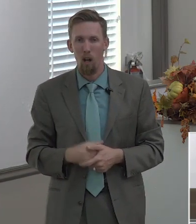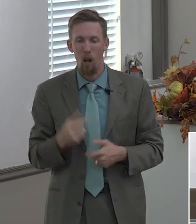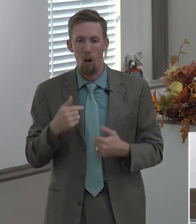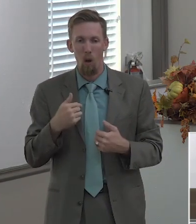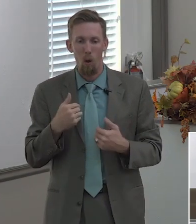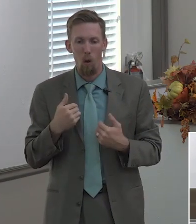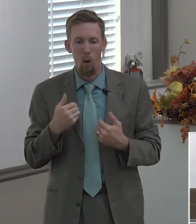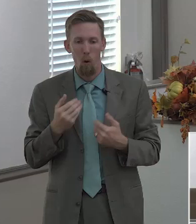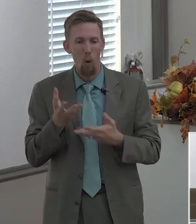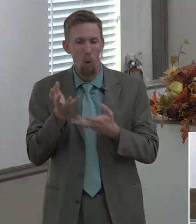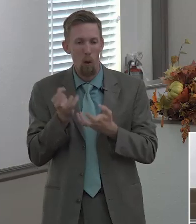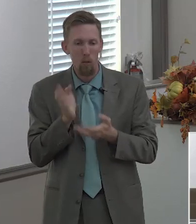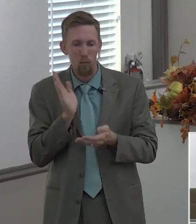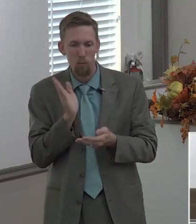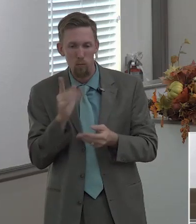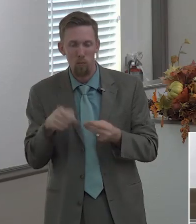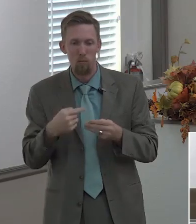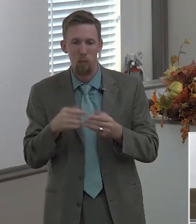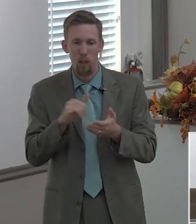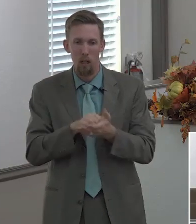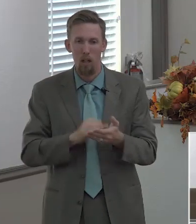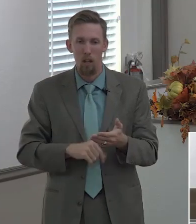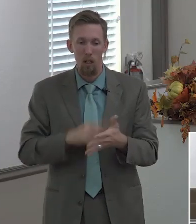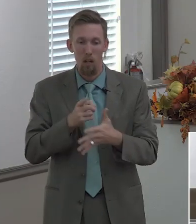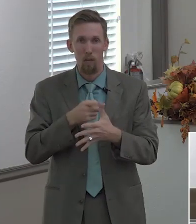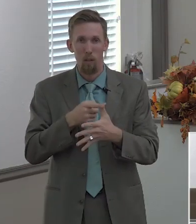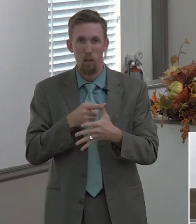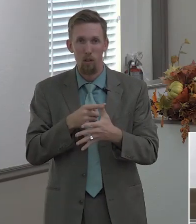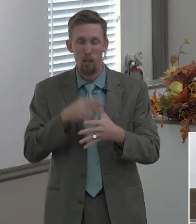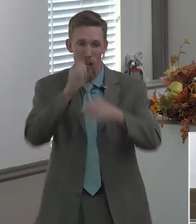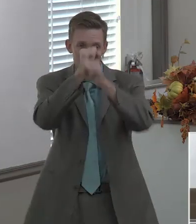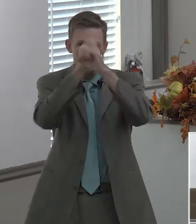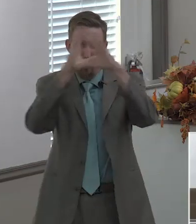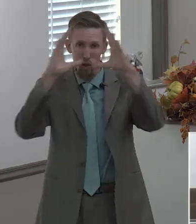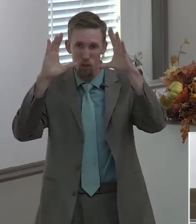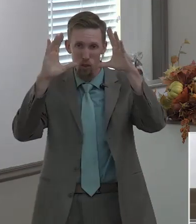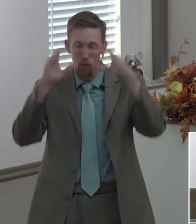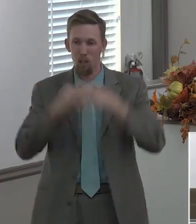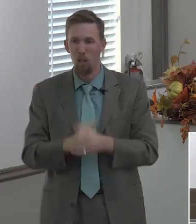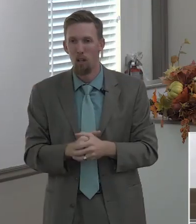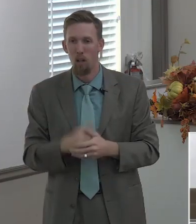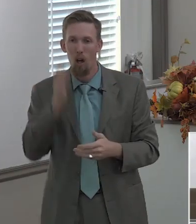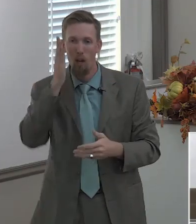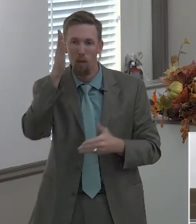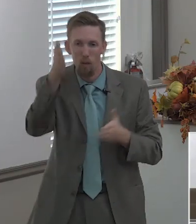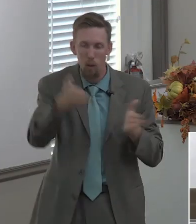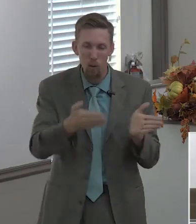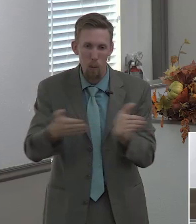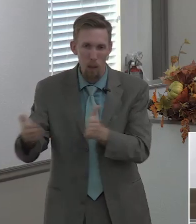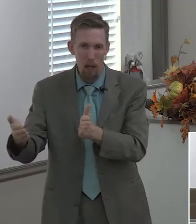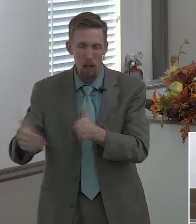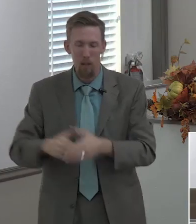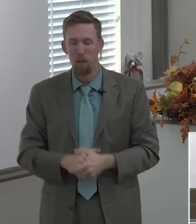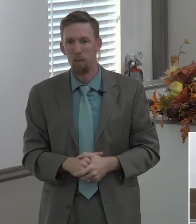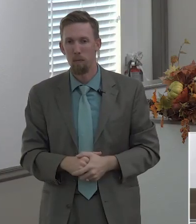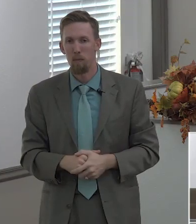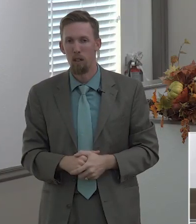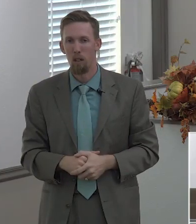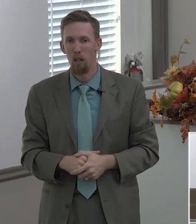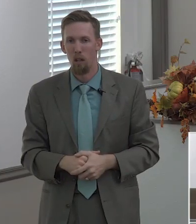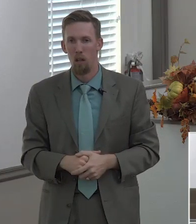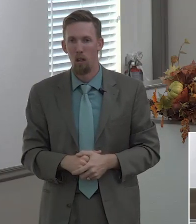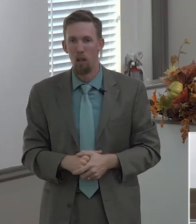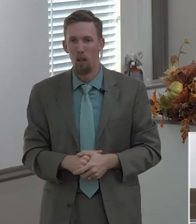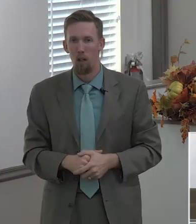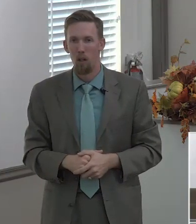needs to be known for and the first thing is a church needs to be known for its vision you know the reason why we can